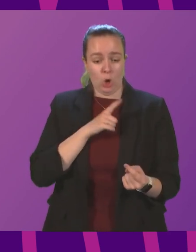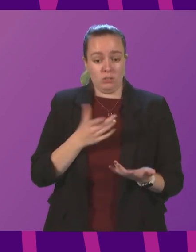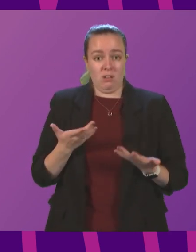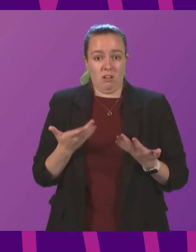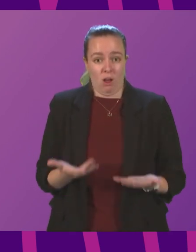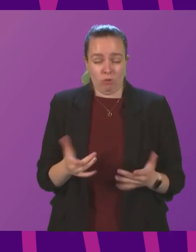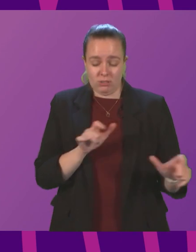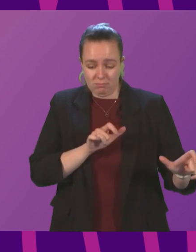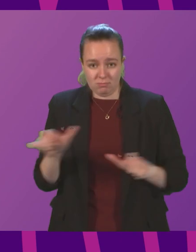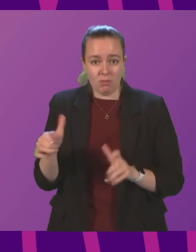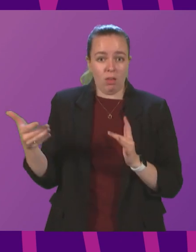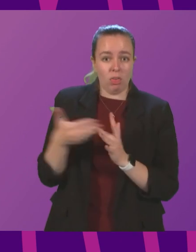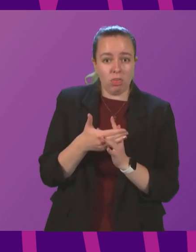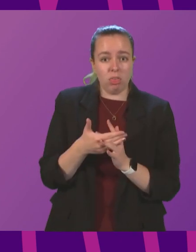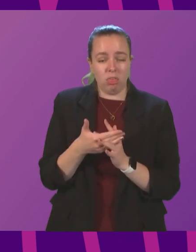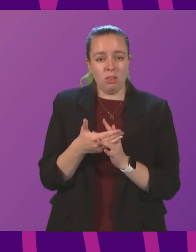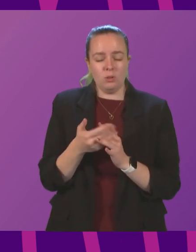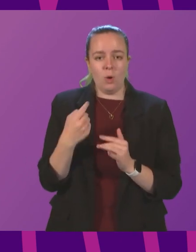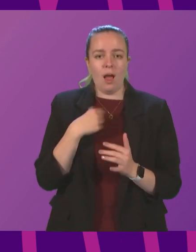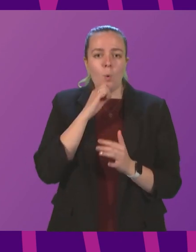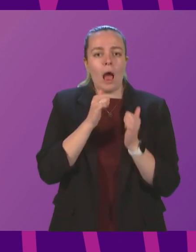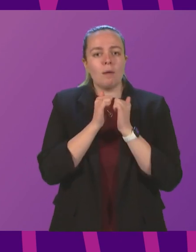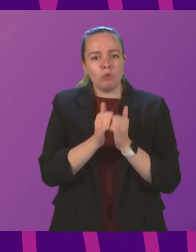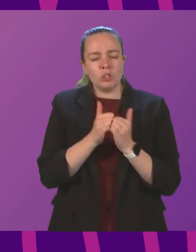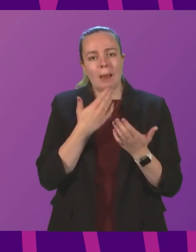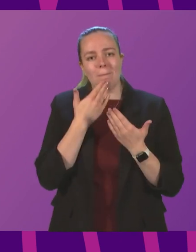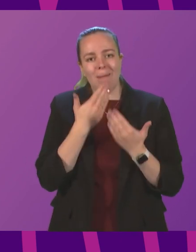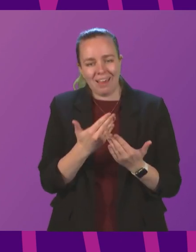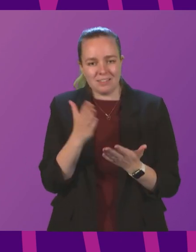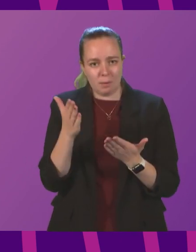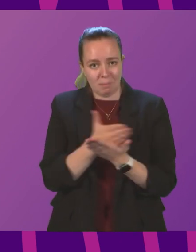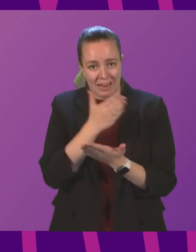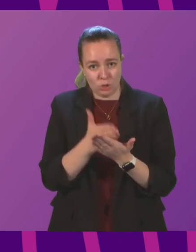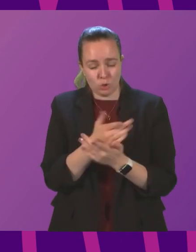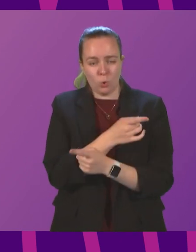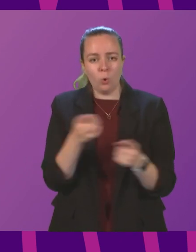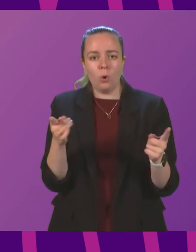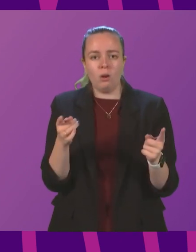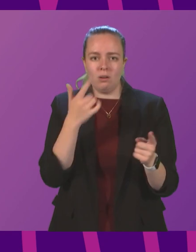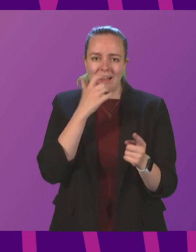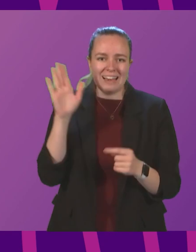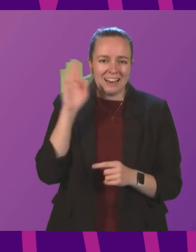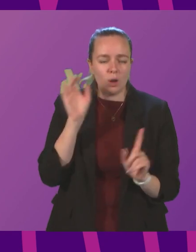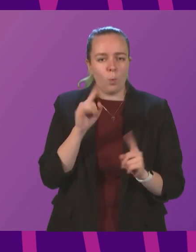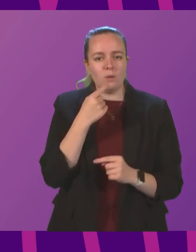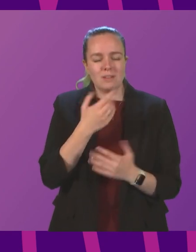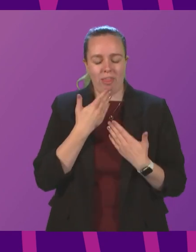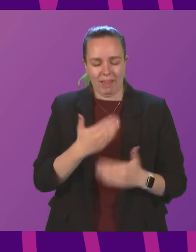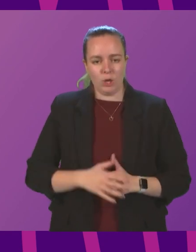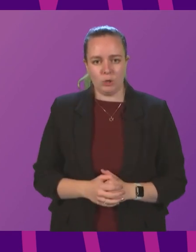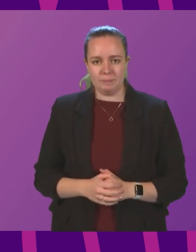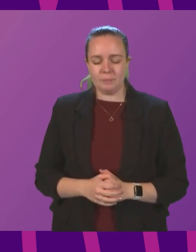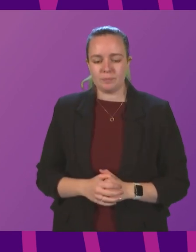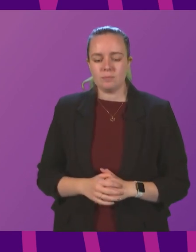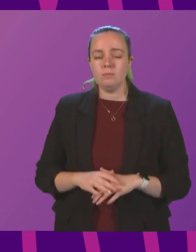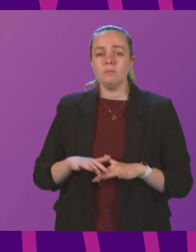ongoing interruptions. So, would appreciate it if members could please ensure that everyone can hear what's being said. Thank you. So,